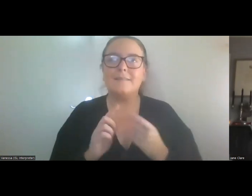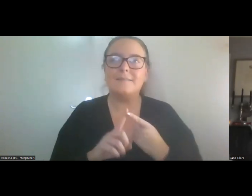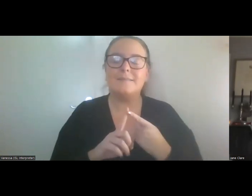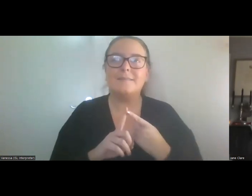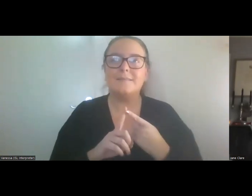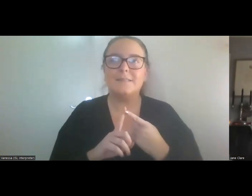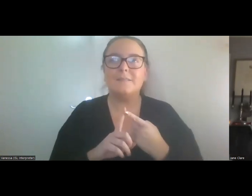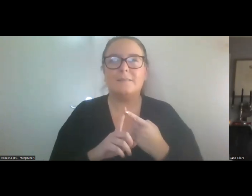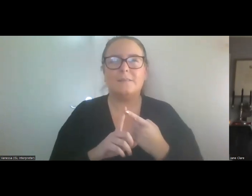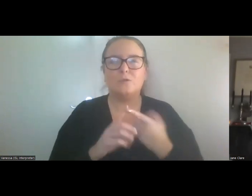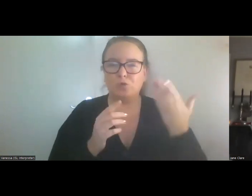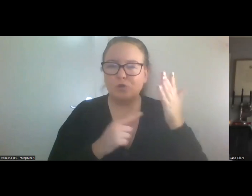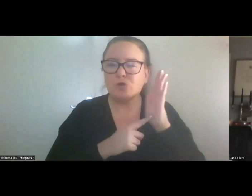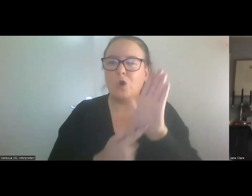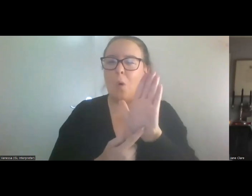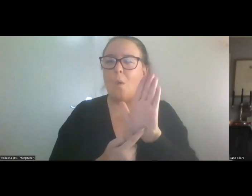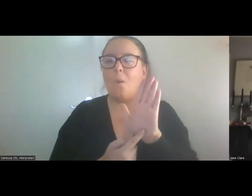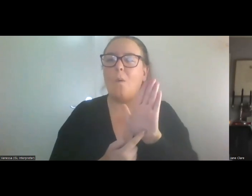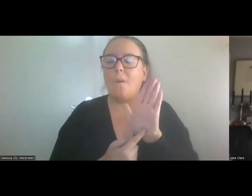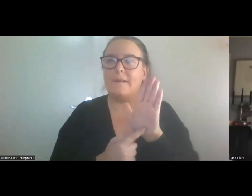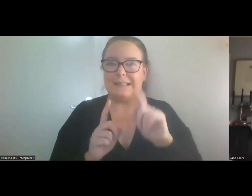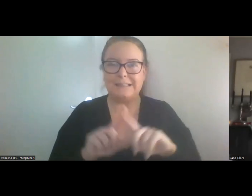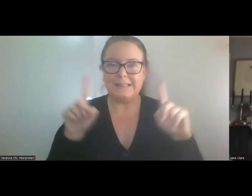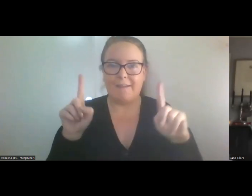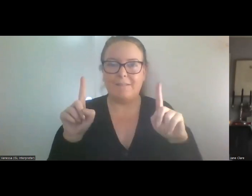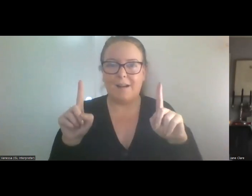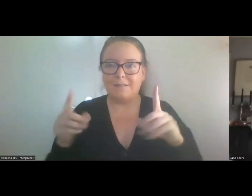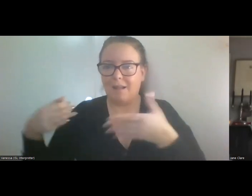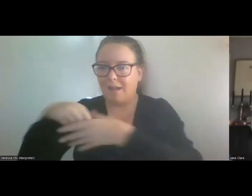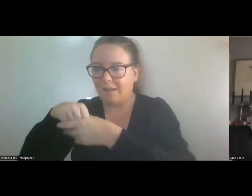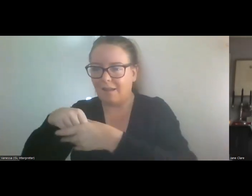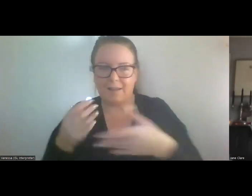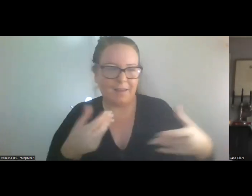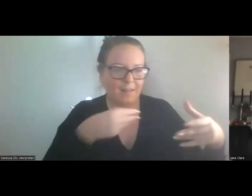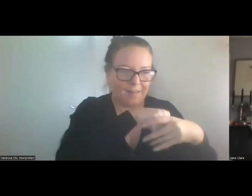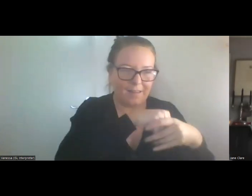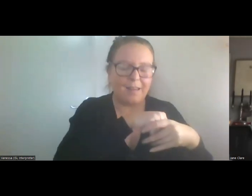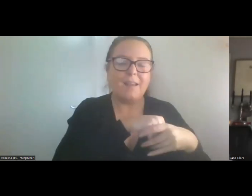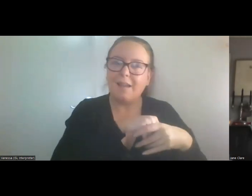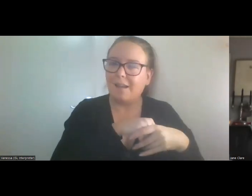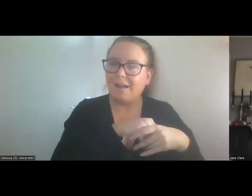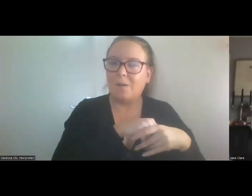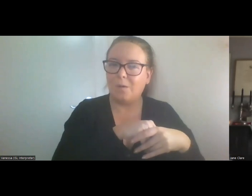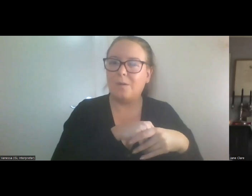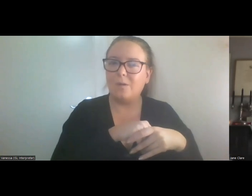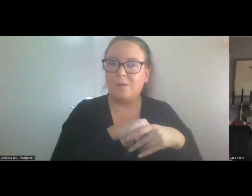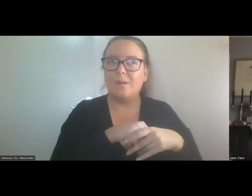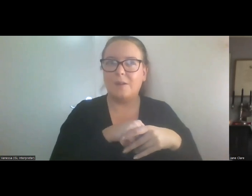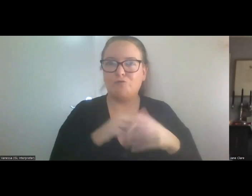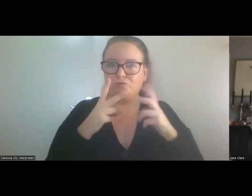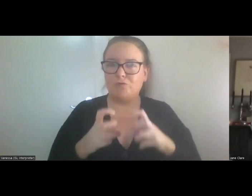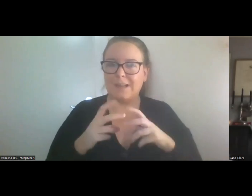outline the difference that involvement makes in the research process.